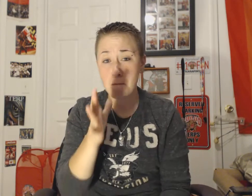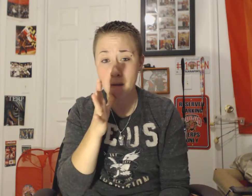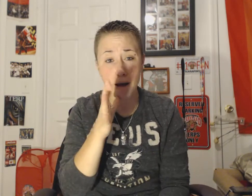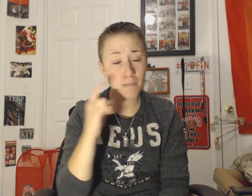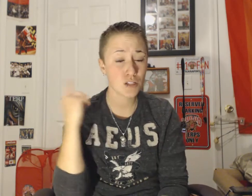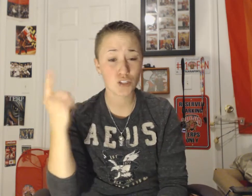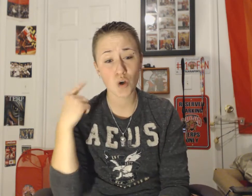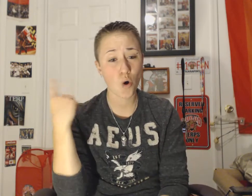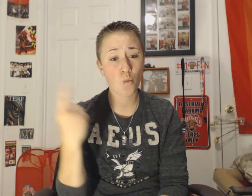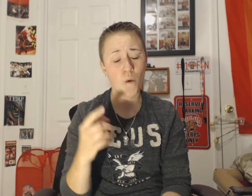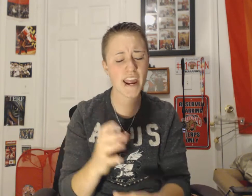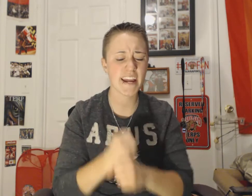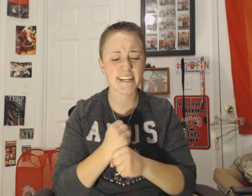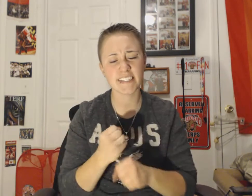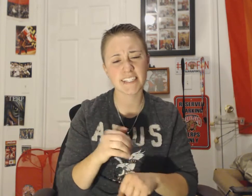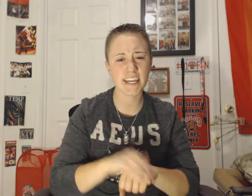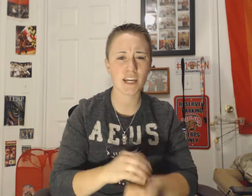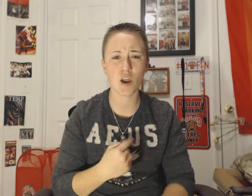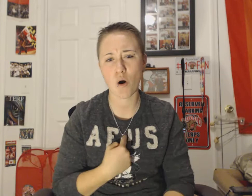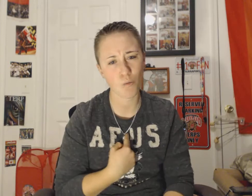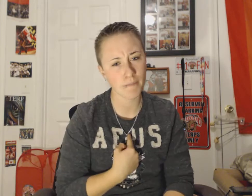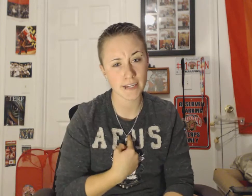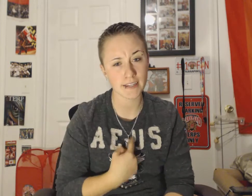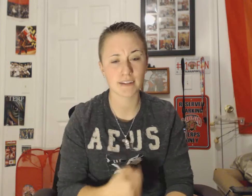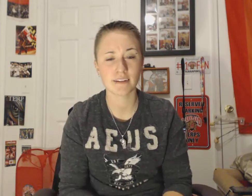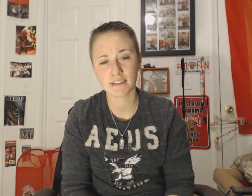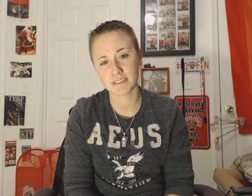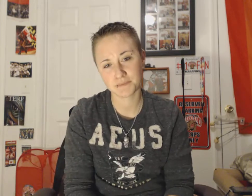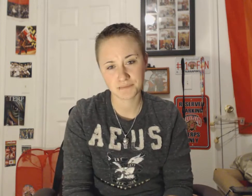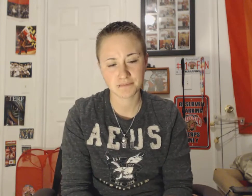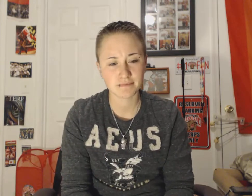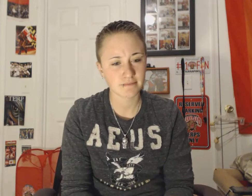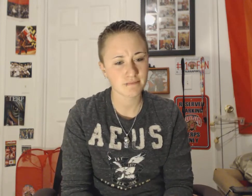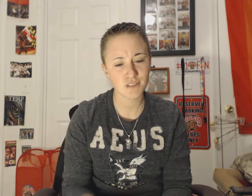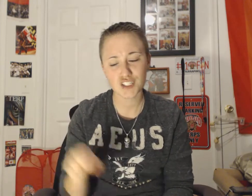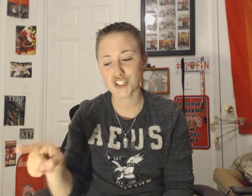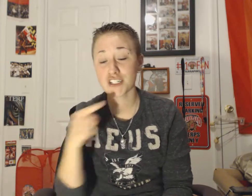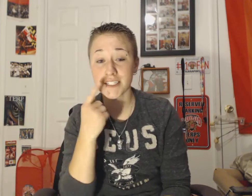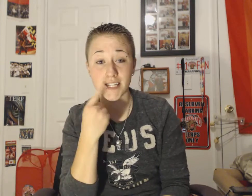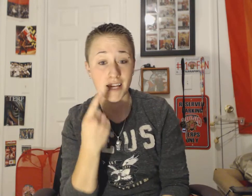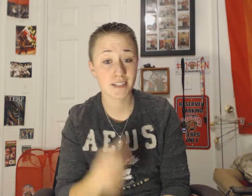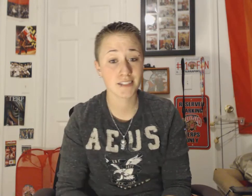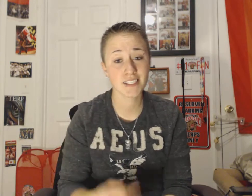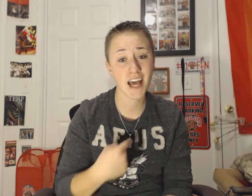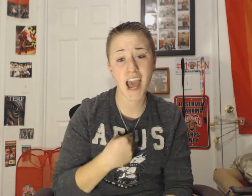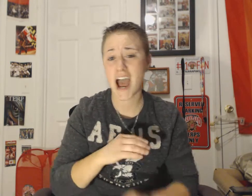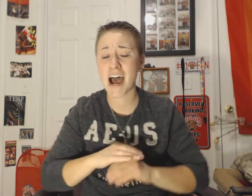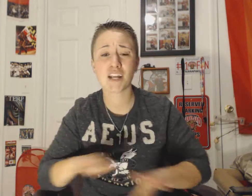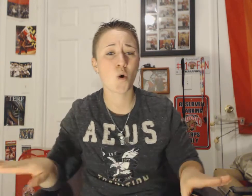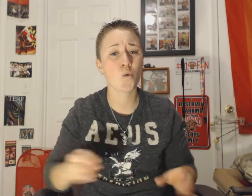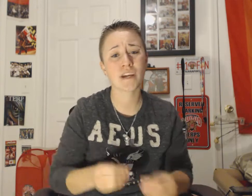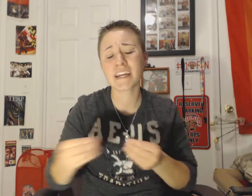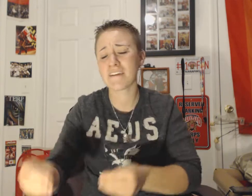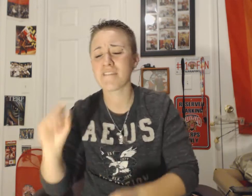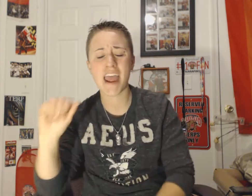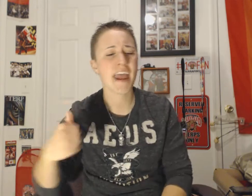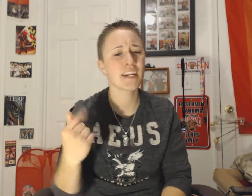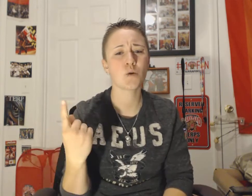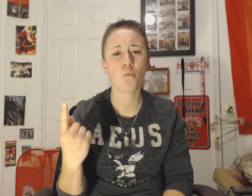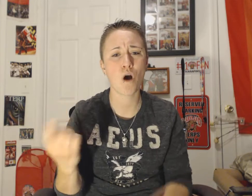Mama's always getting on me She says, I don't give anyone